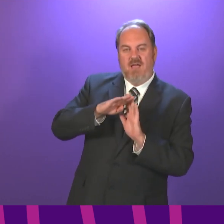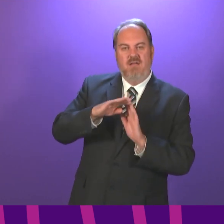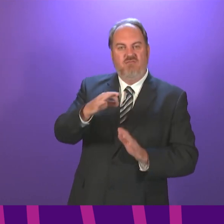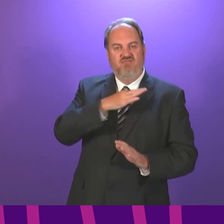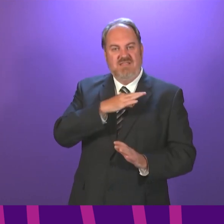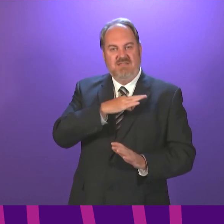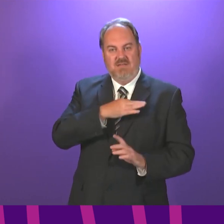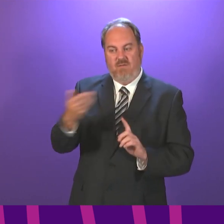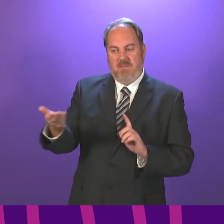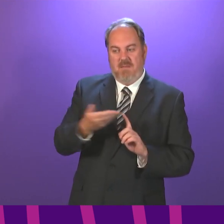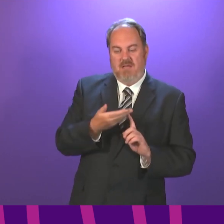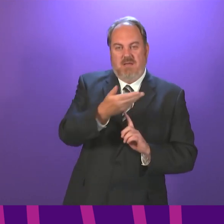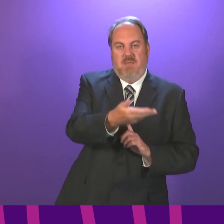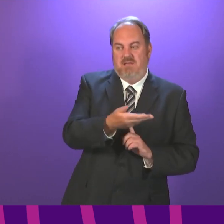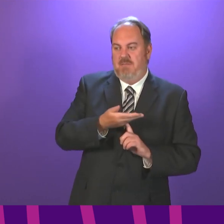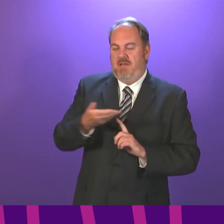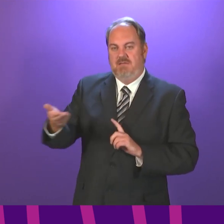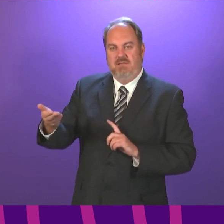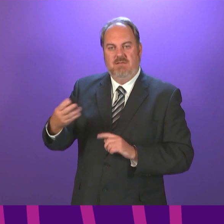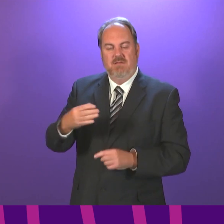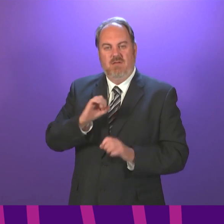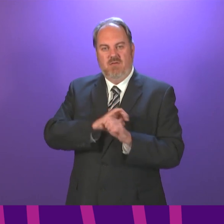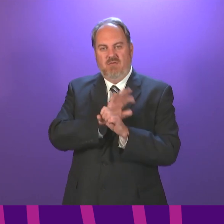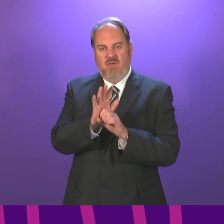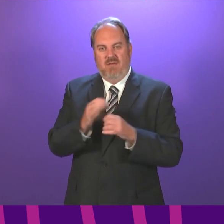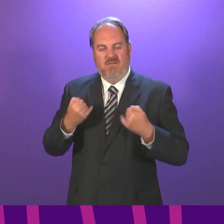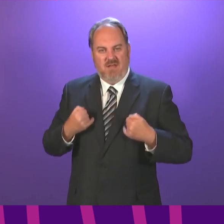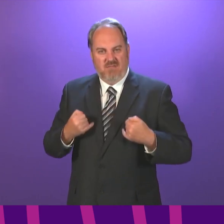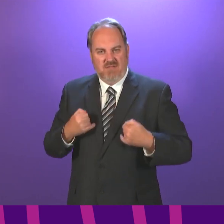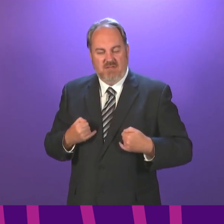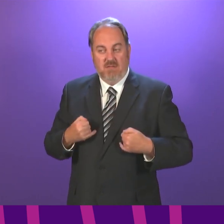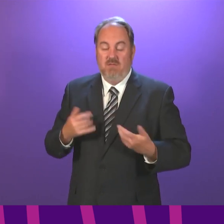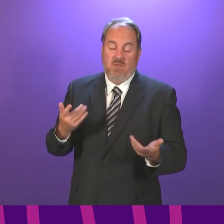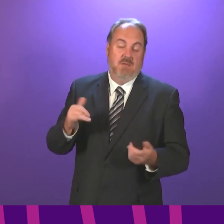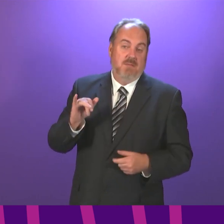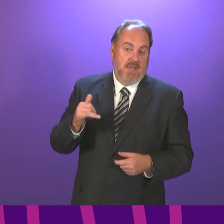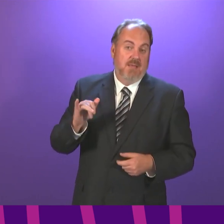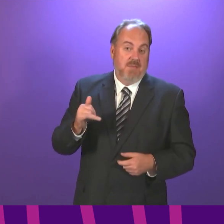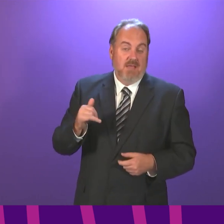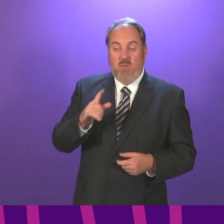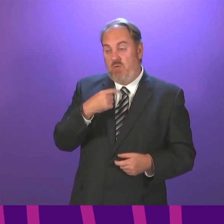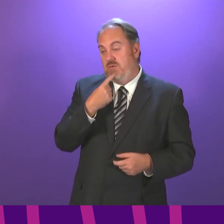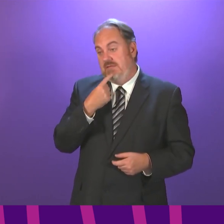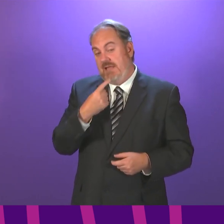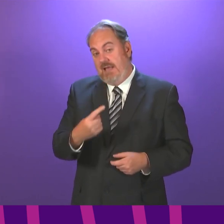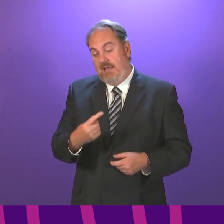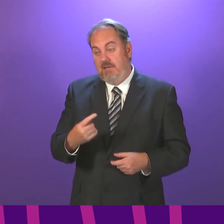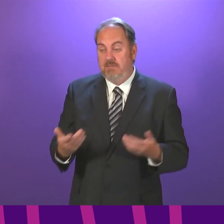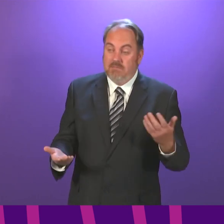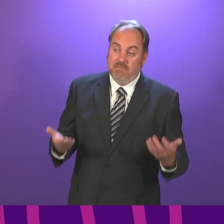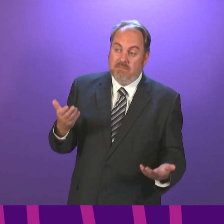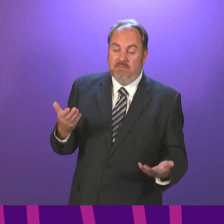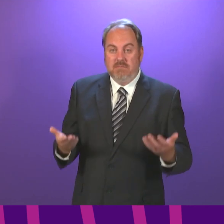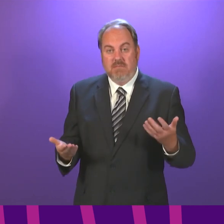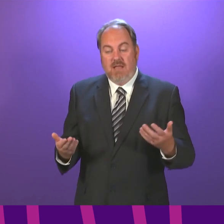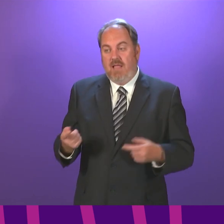a substitute for other precautions, but as an additional measure, it is possible that there is an argument that can be made that